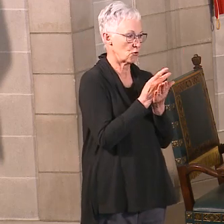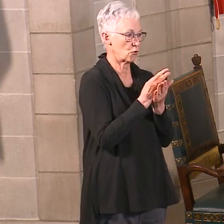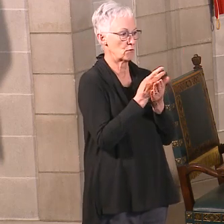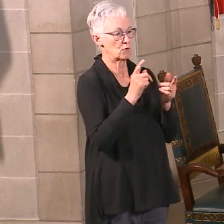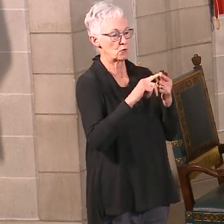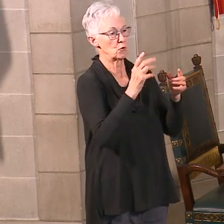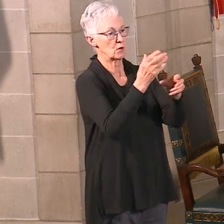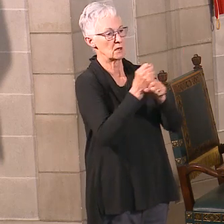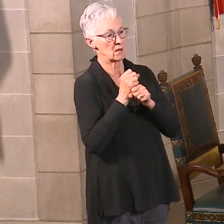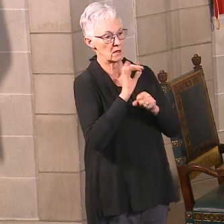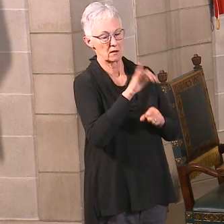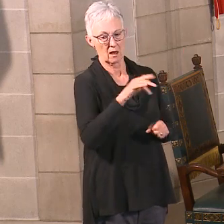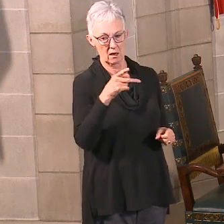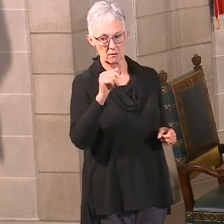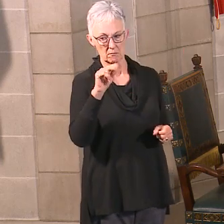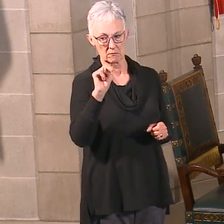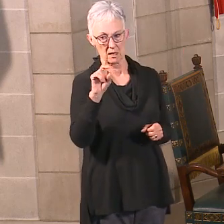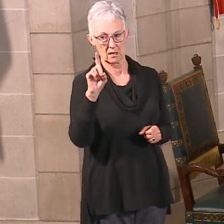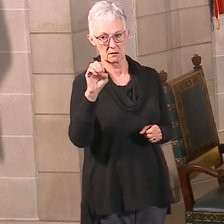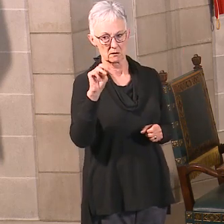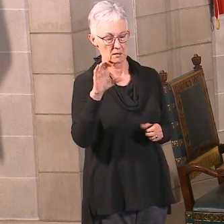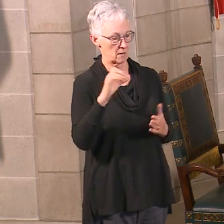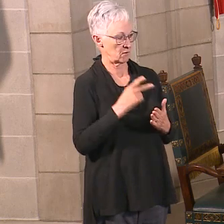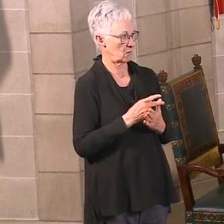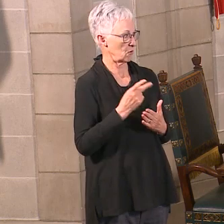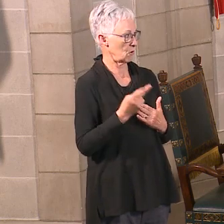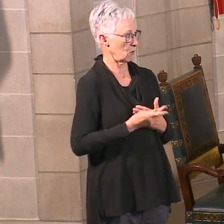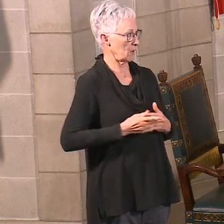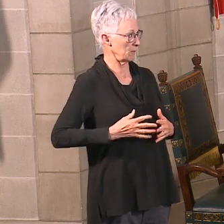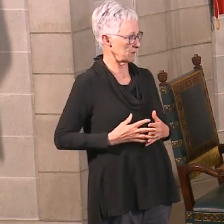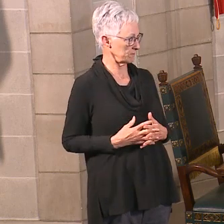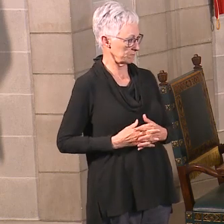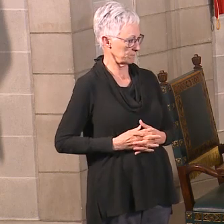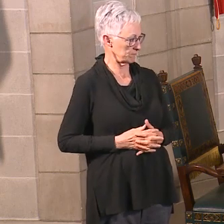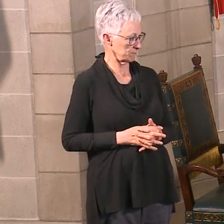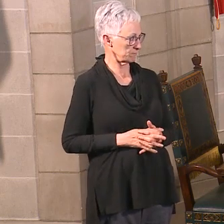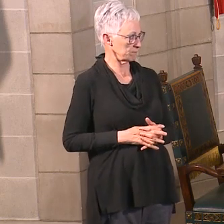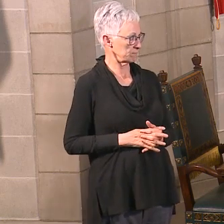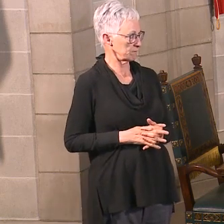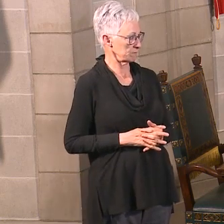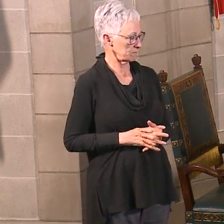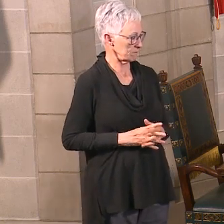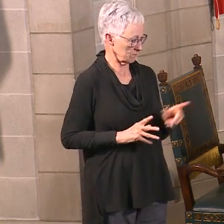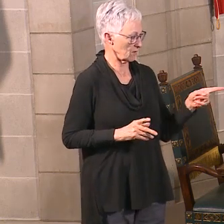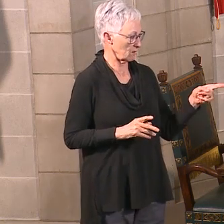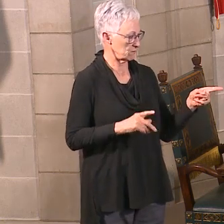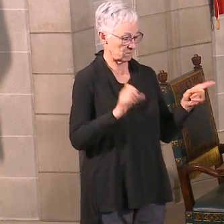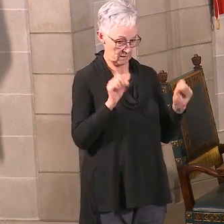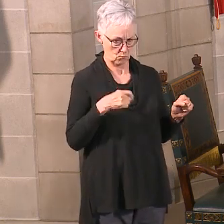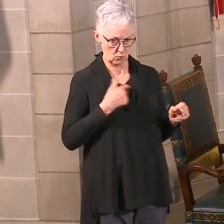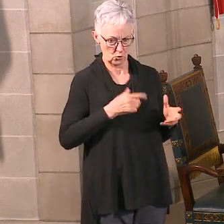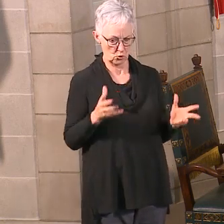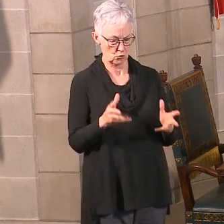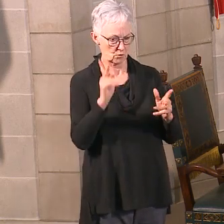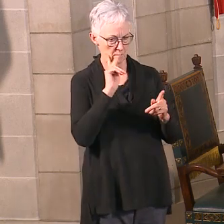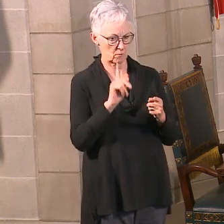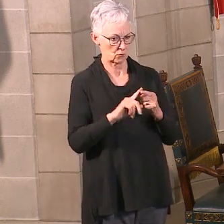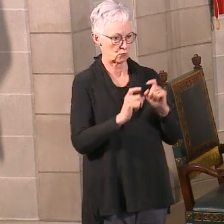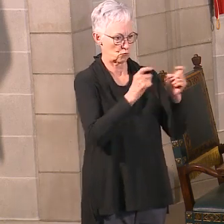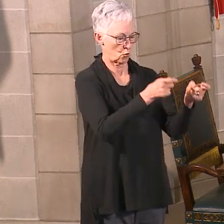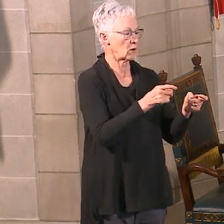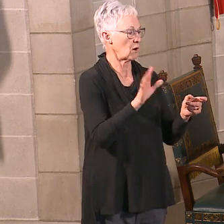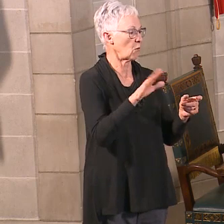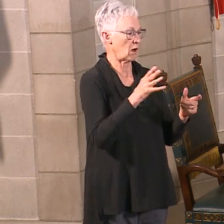more than urging people to donate? Oh, well, I think I just talked about the more things that we're doing with regard to that.